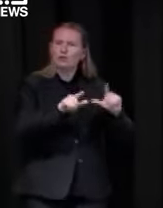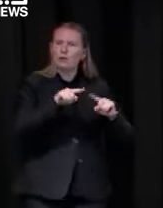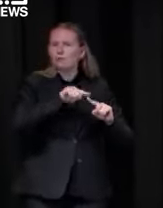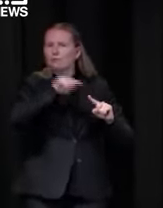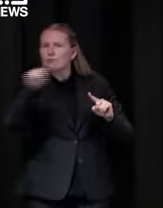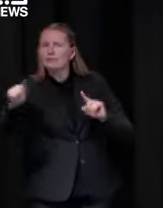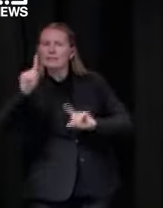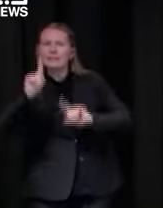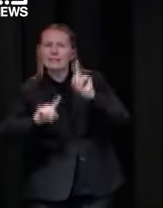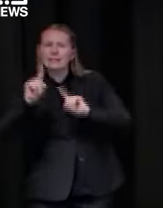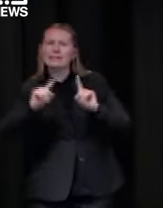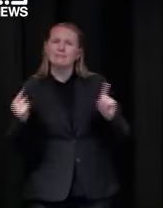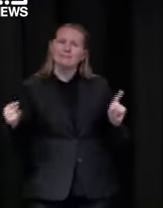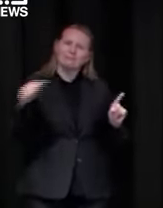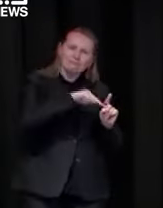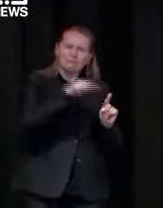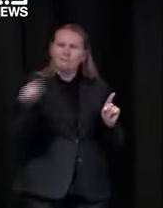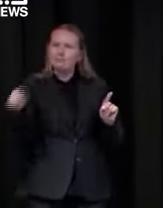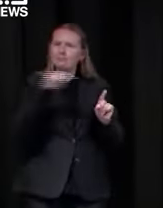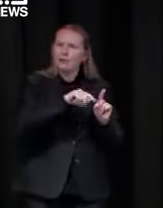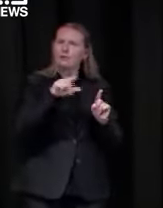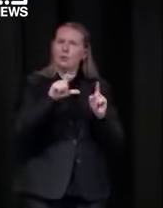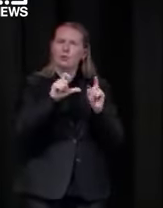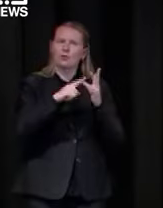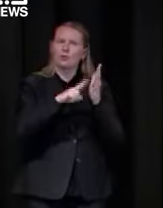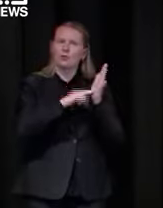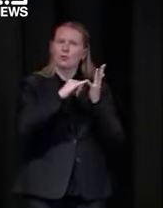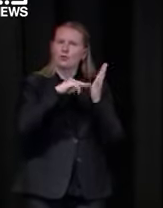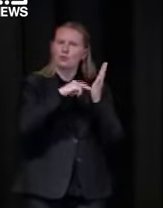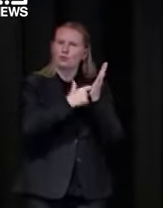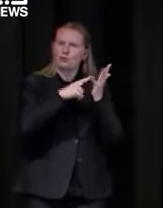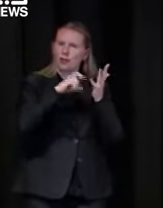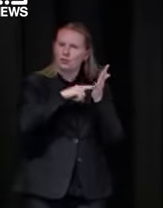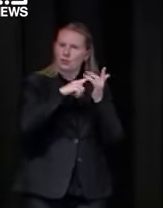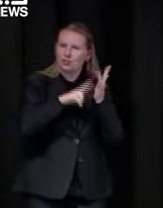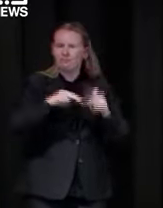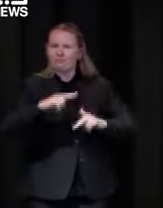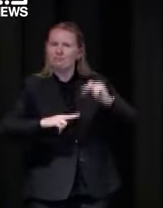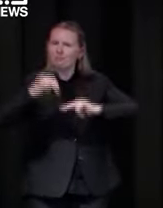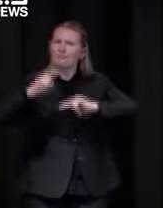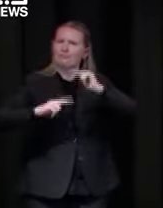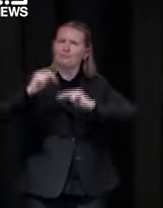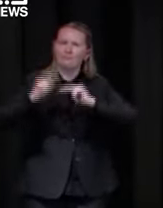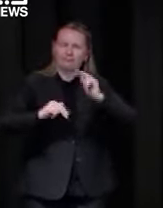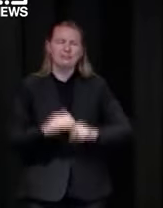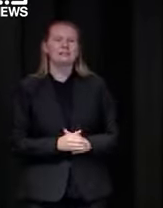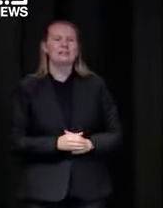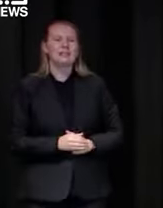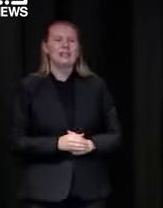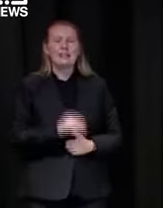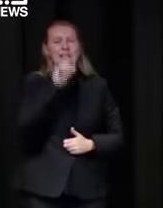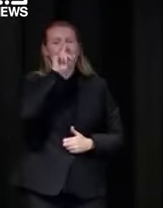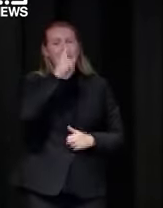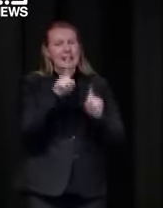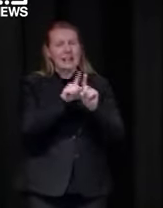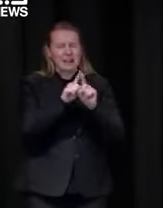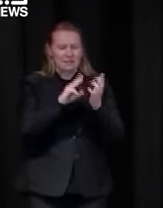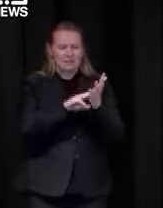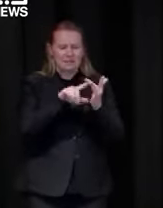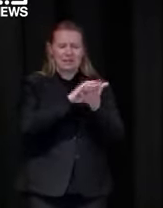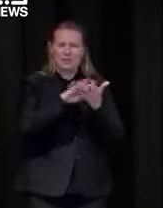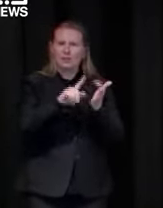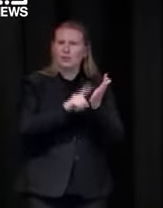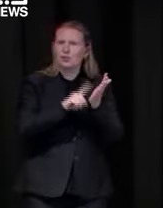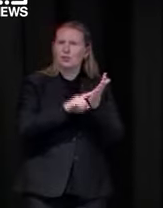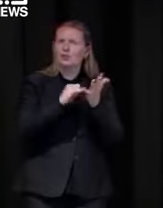construction unfortunately we're not in a position to give the same news to the people of mitchell shire mitchell